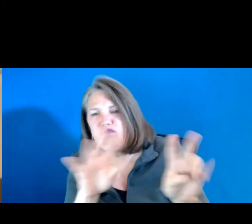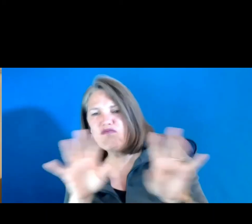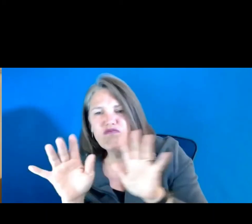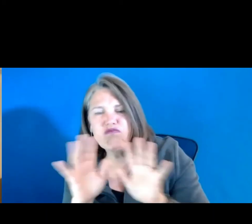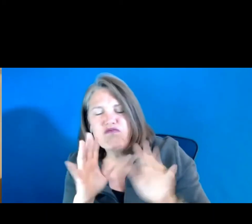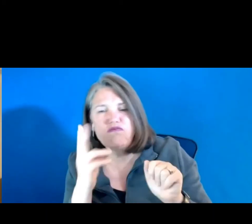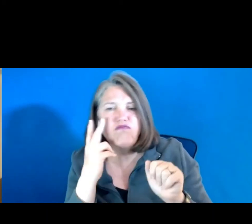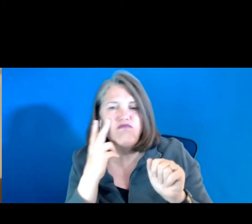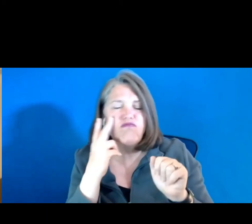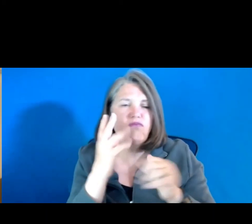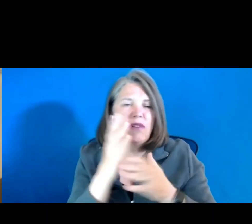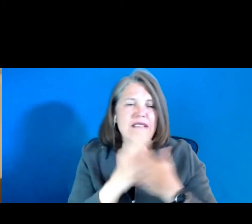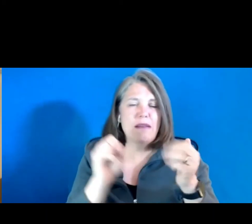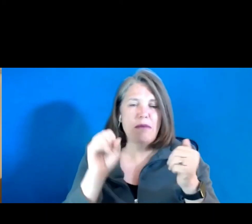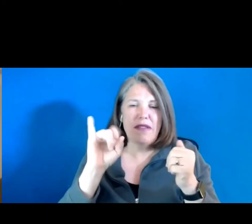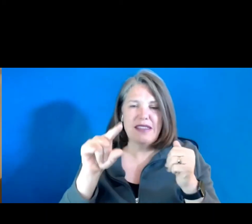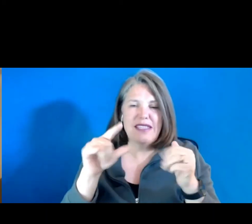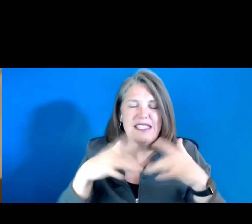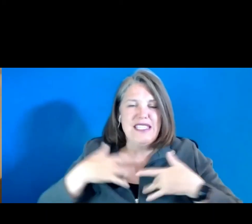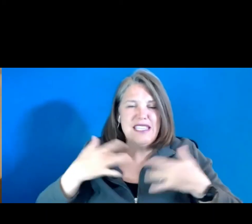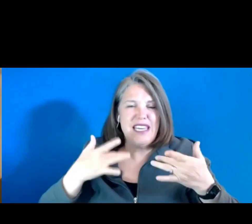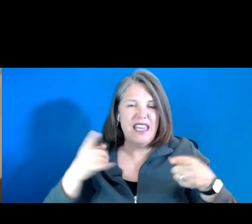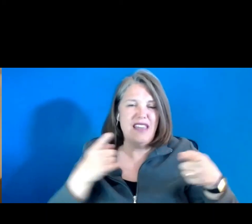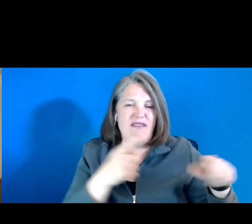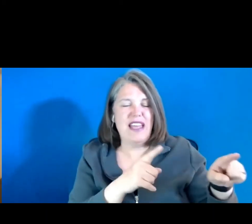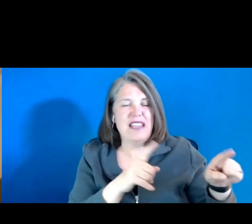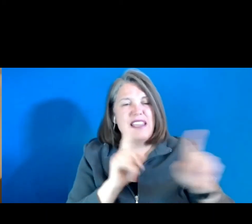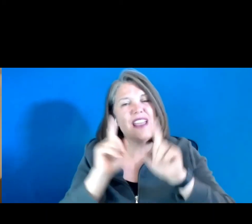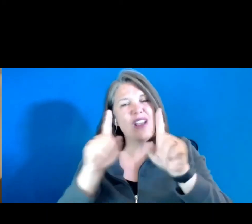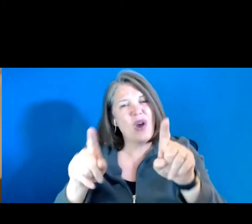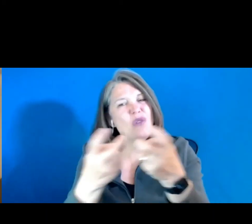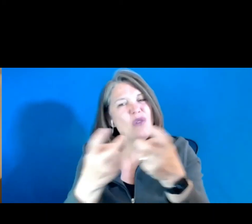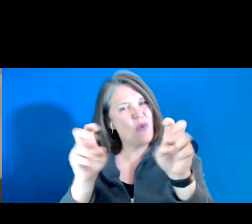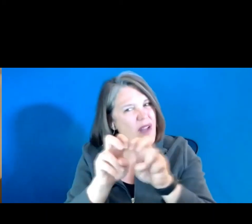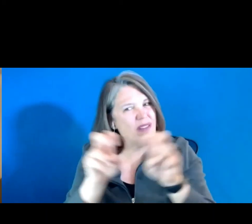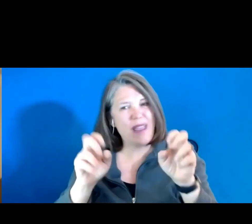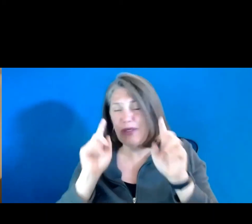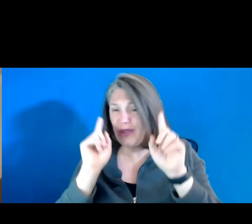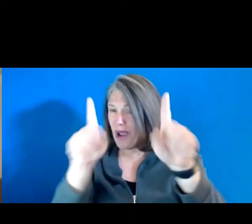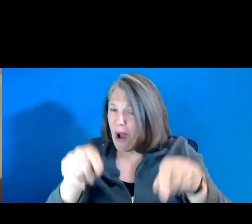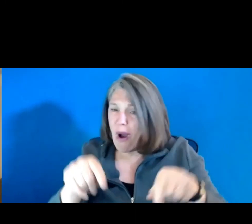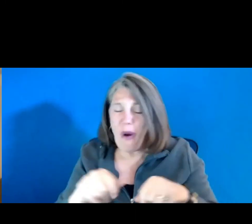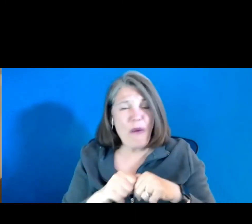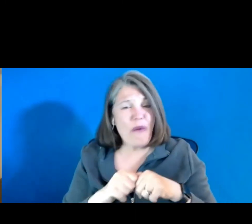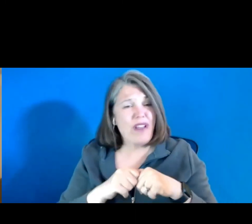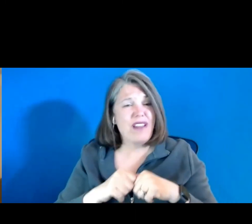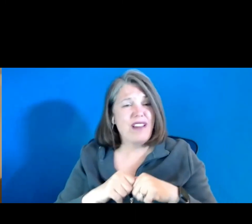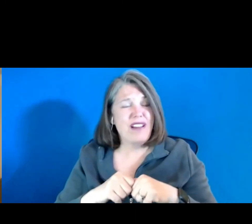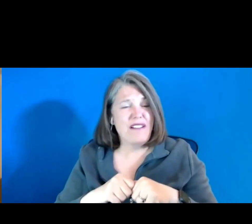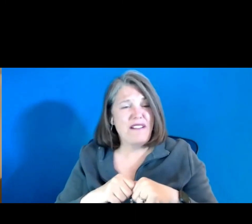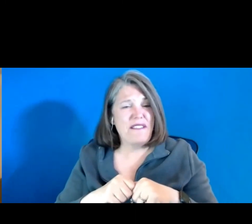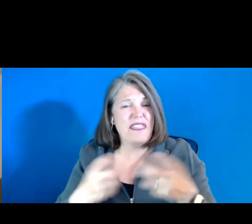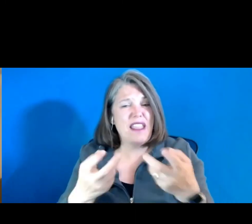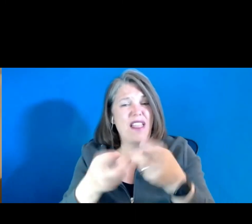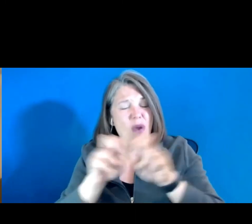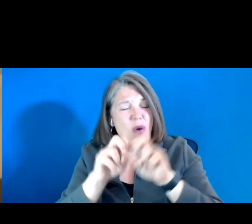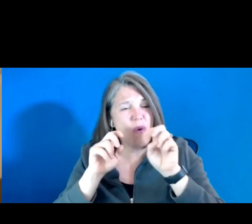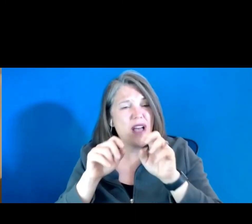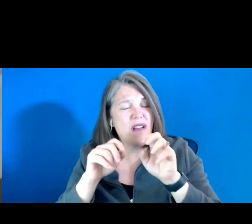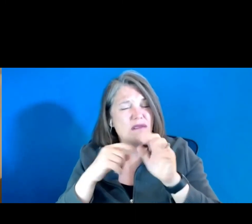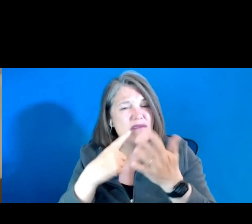SIG events, and go to the, go to the roundtables. The roundtables are, if they're running